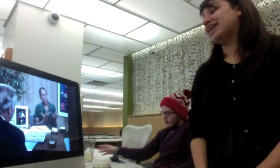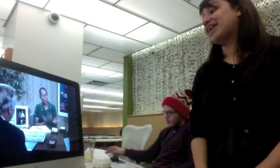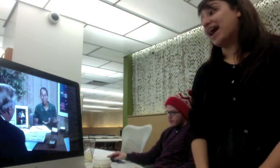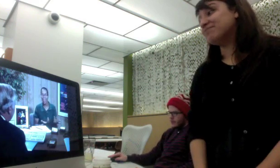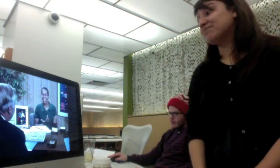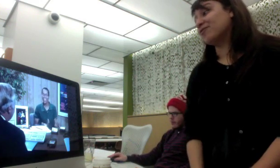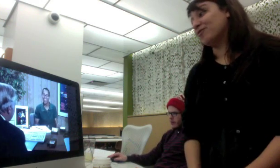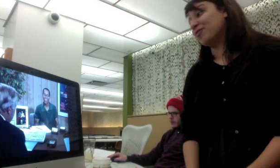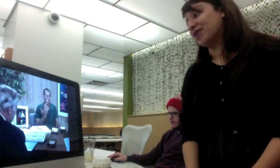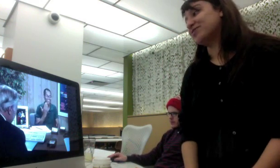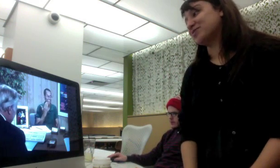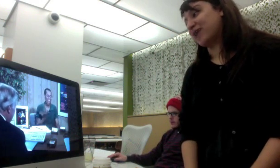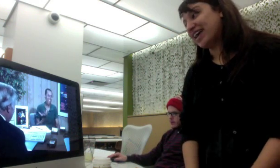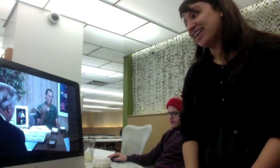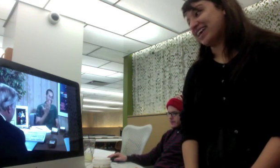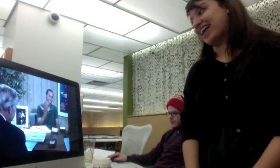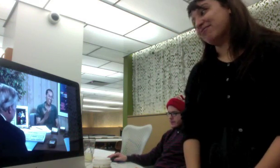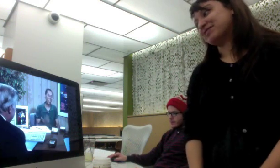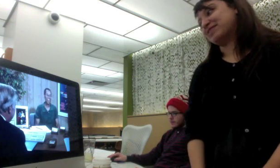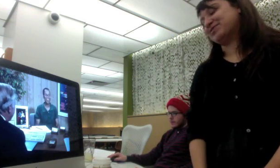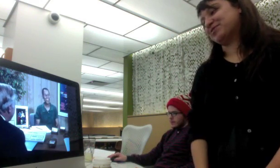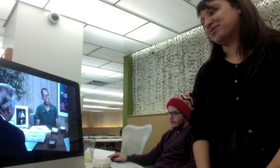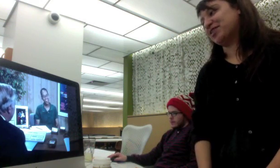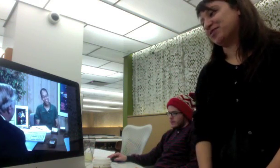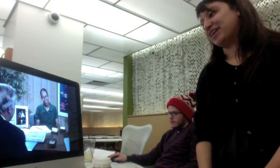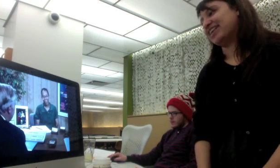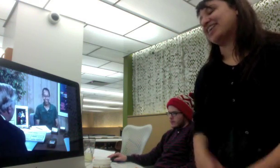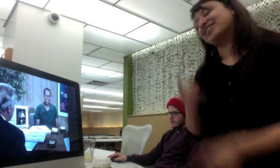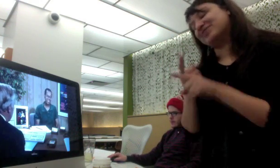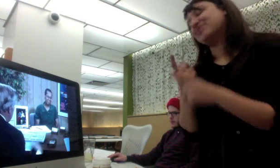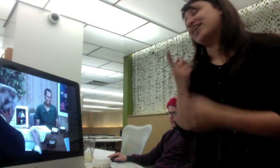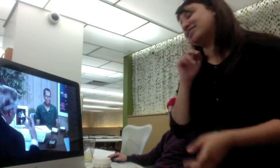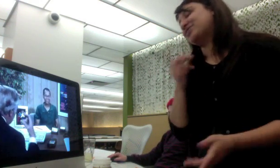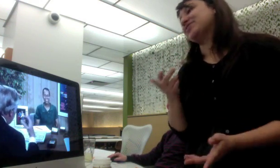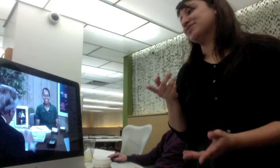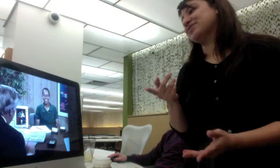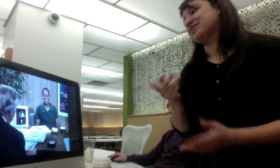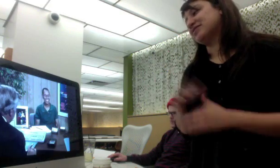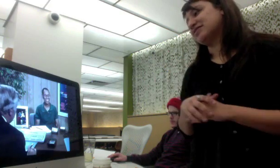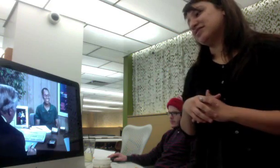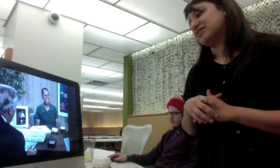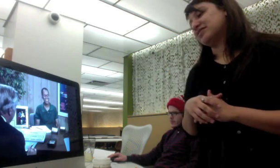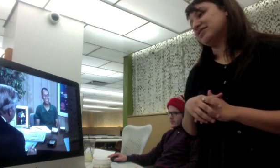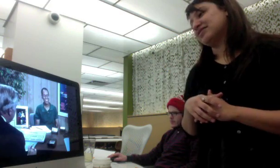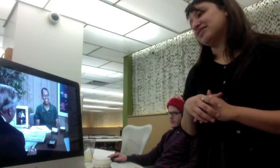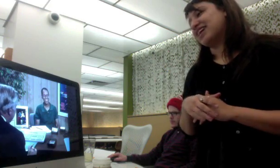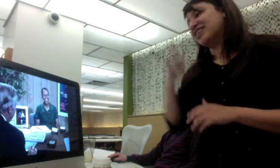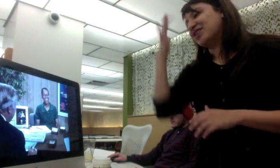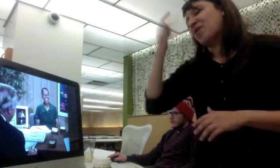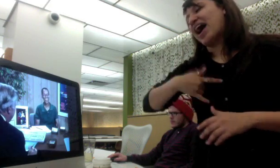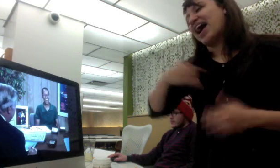but I'm the one who's waiting and I'm responsible for all the waiting that's where I've gotten all my gray hair from waiting